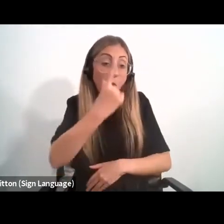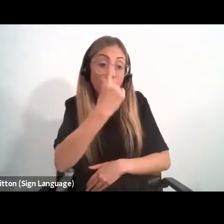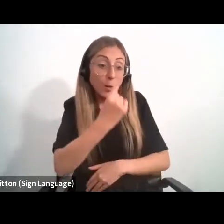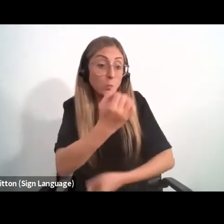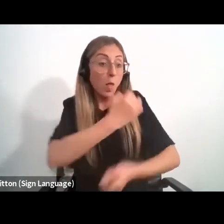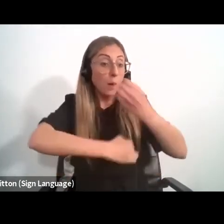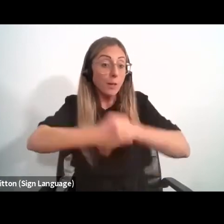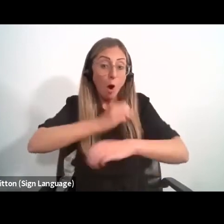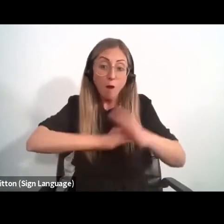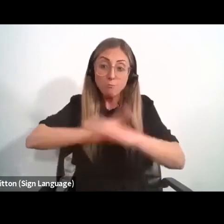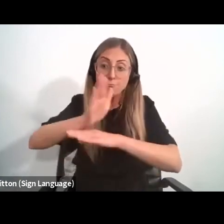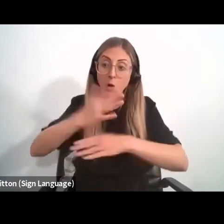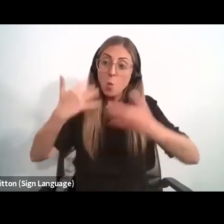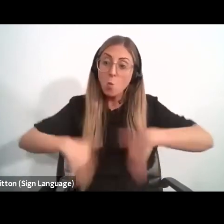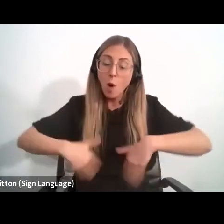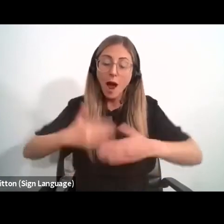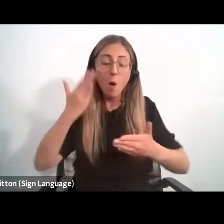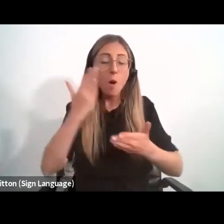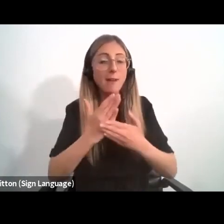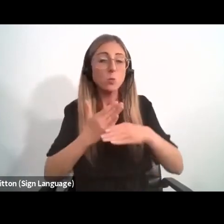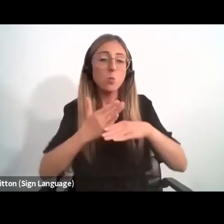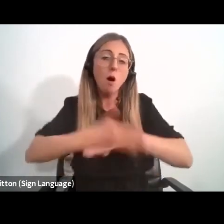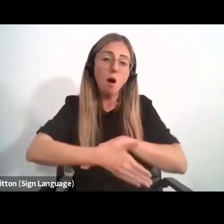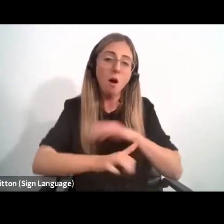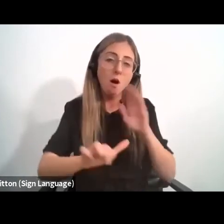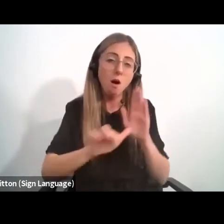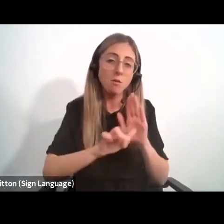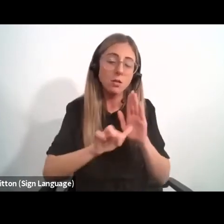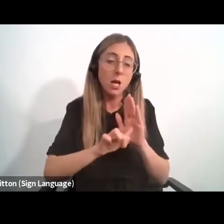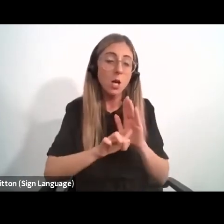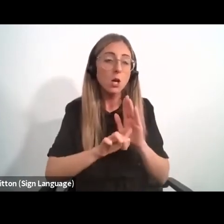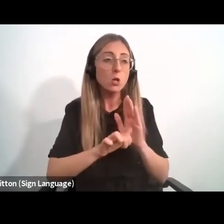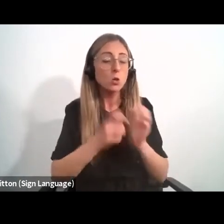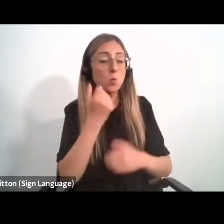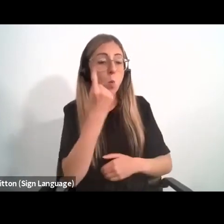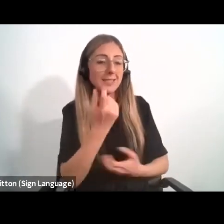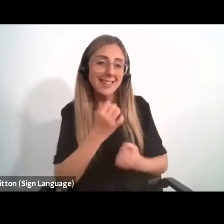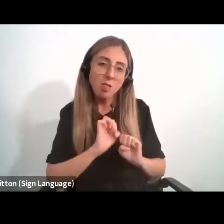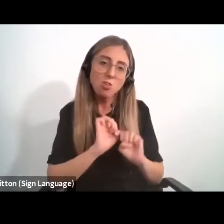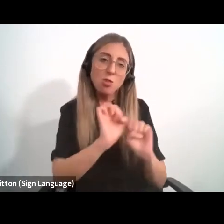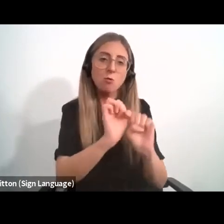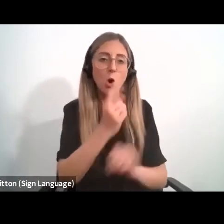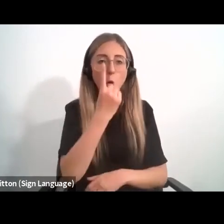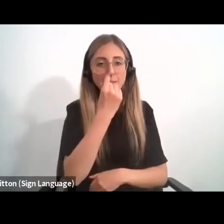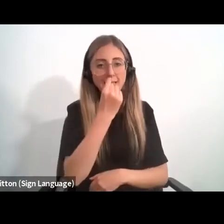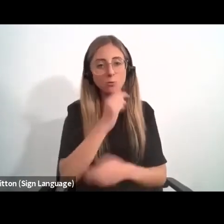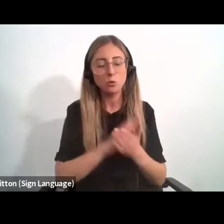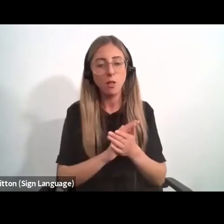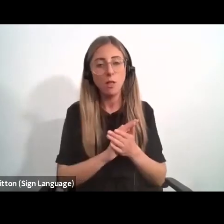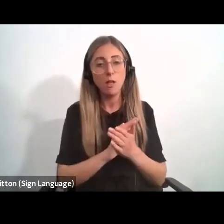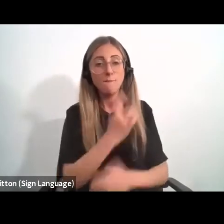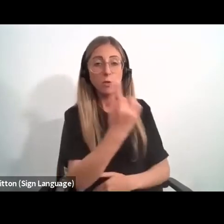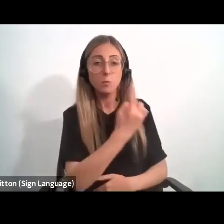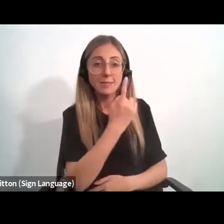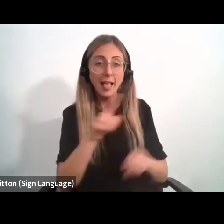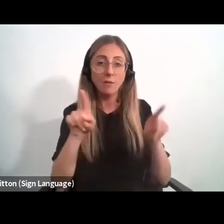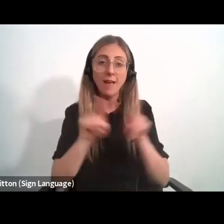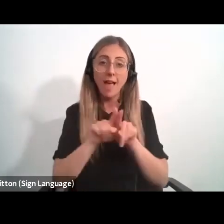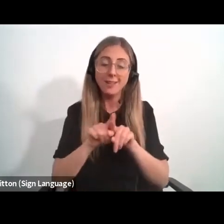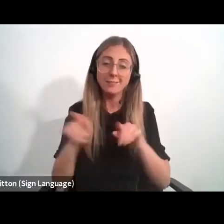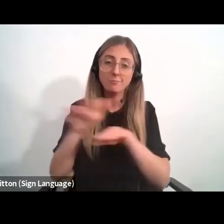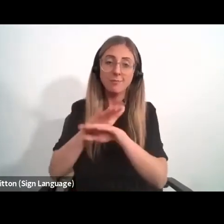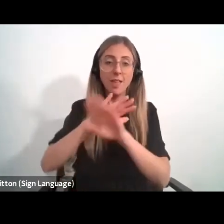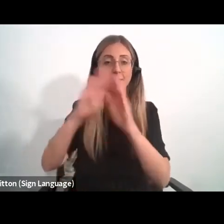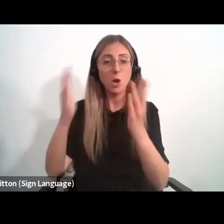scientist must work hard to realize its potential for the benefit of the continent and humanity. And then